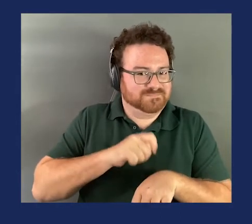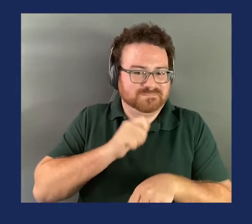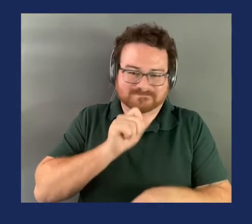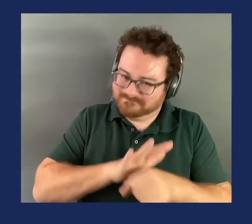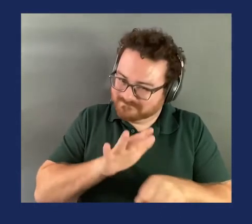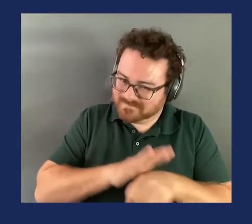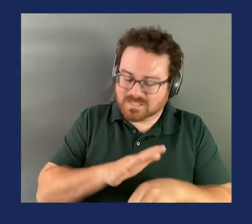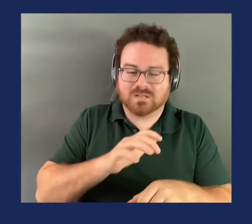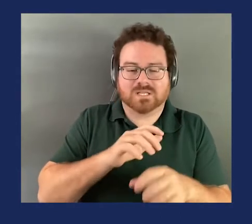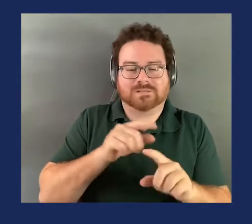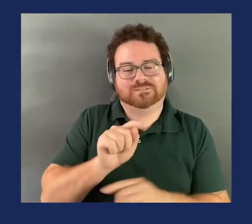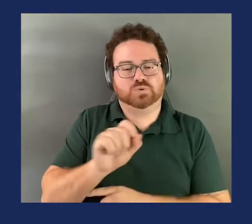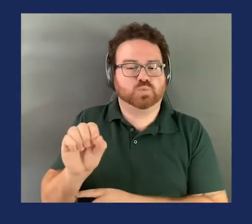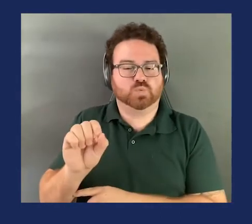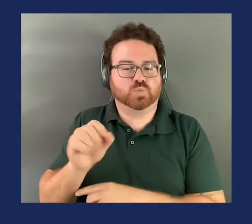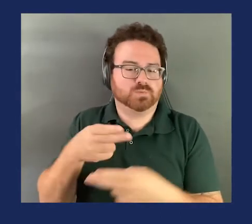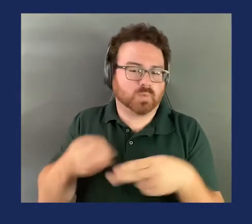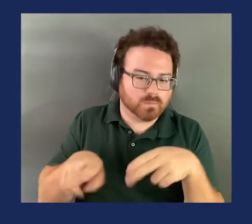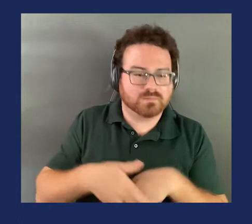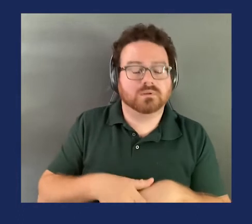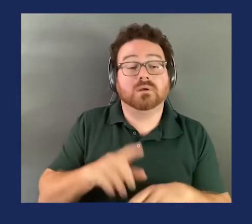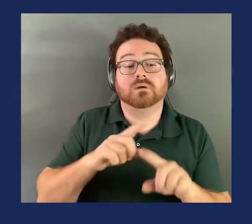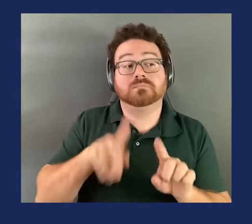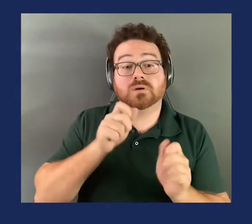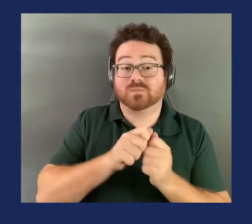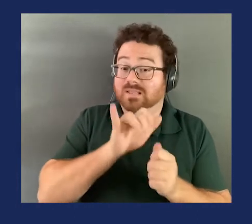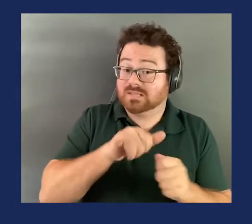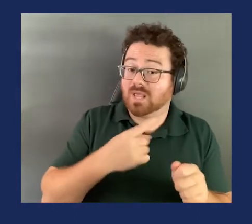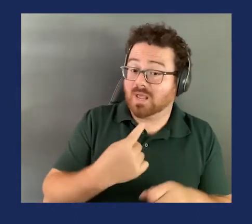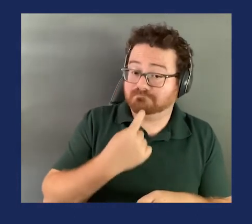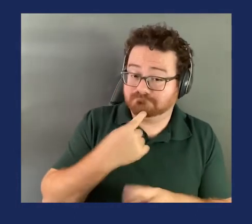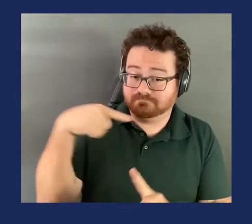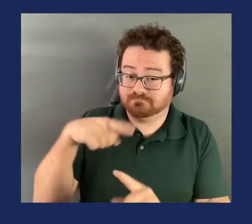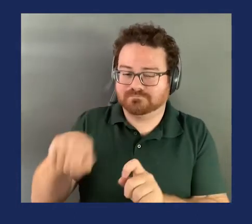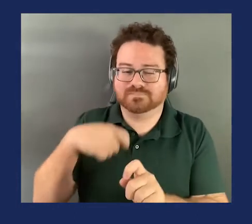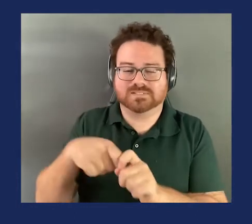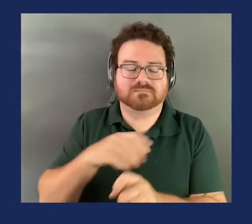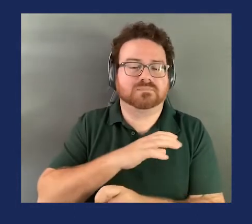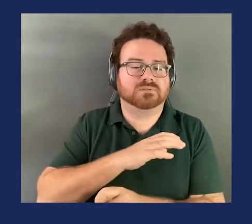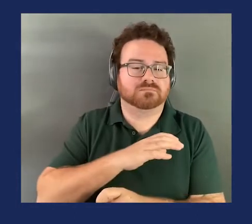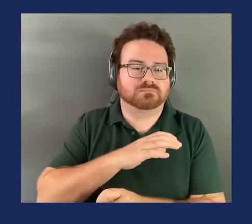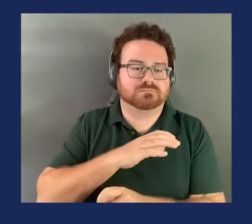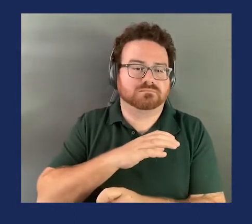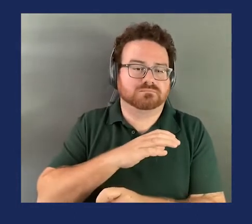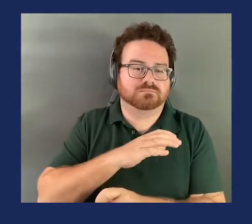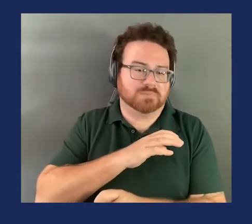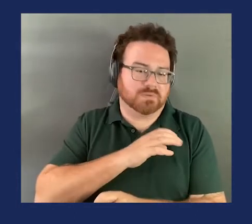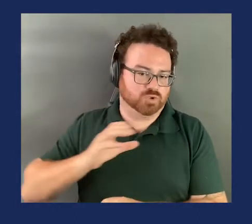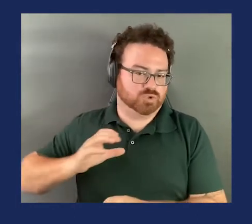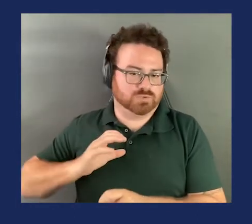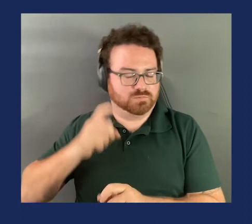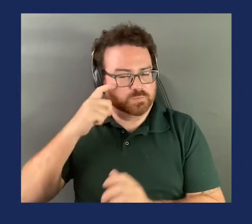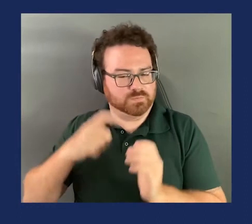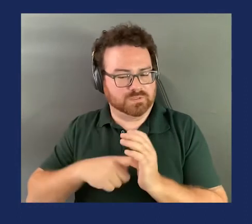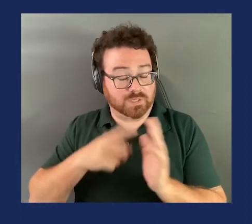But that being said, I think this particular commission has recognized, certainly by your leadership